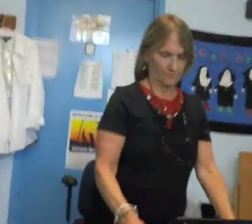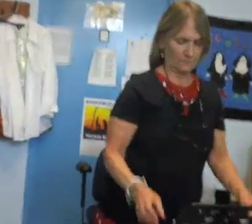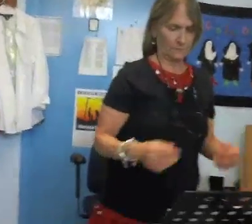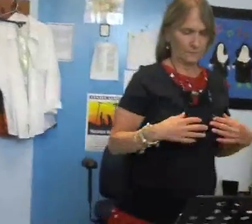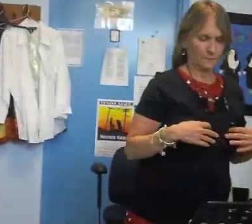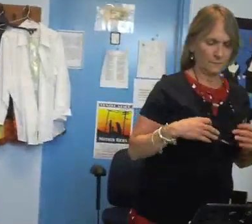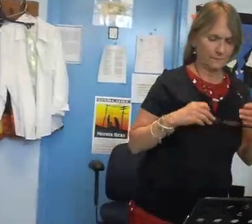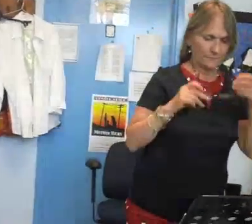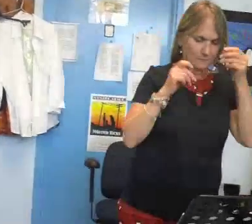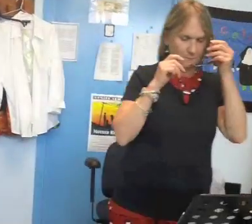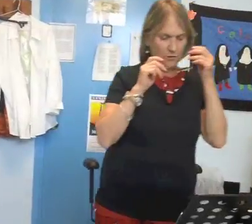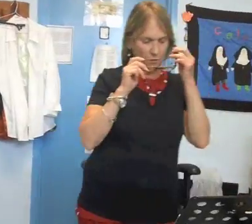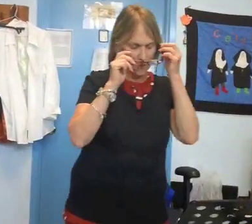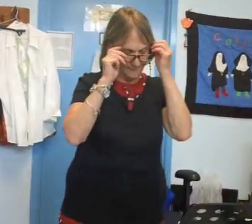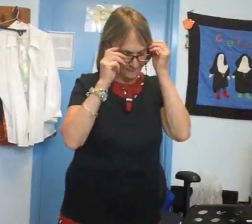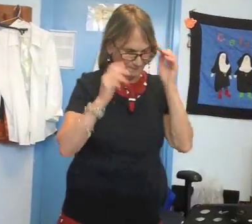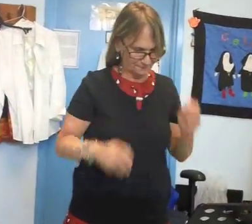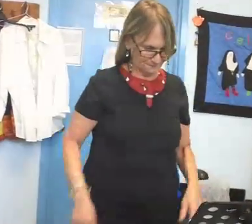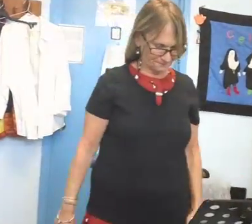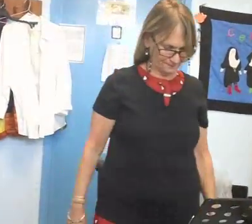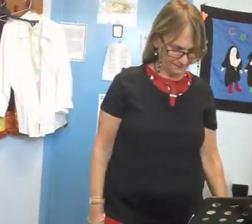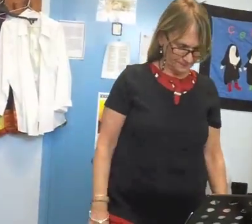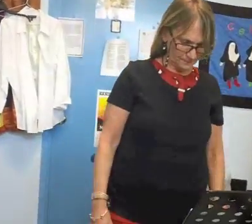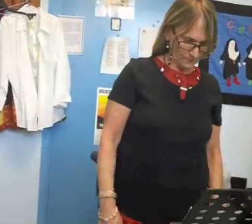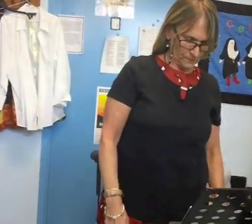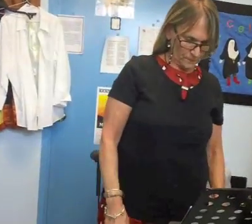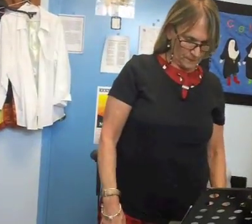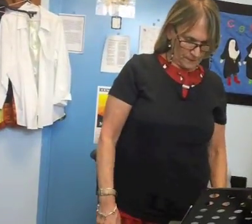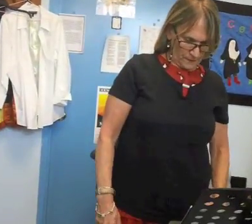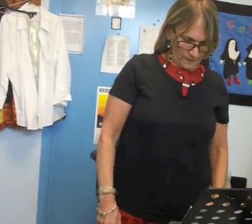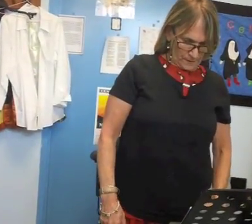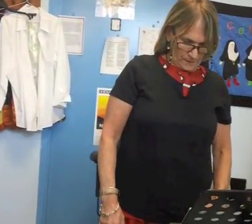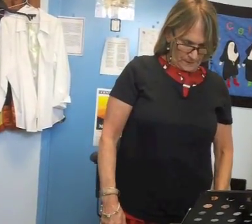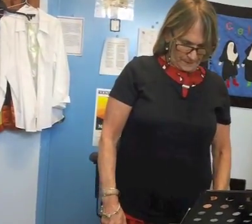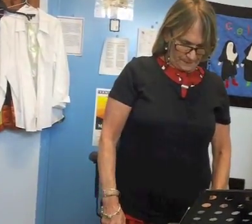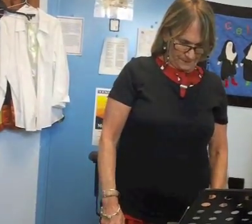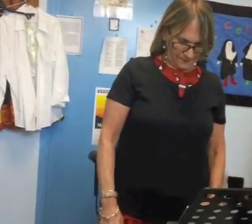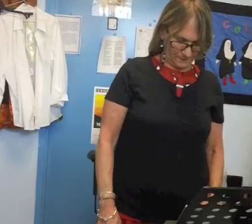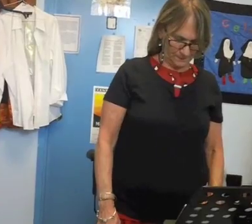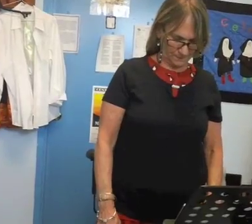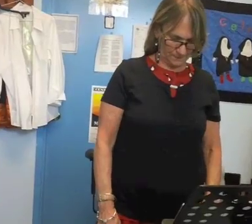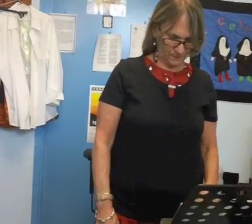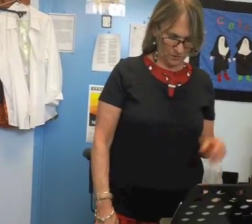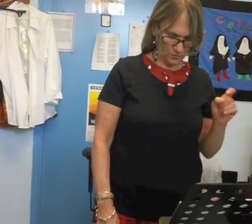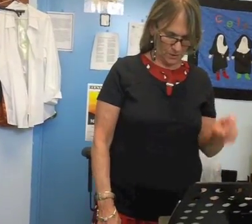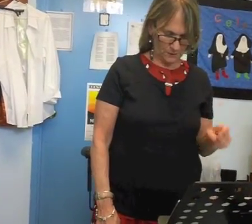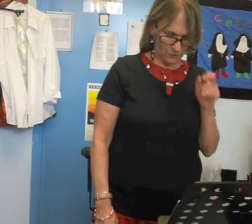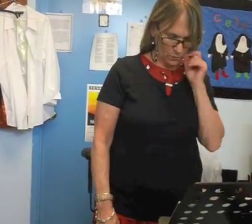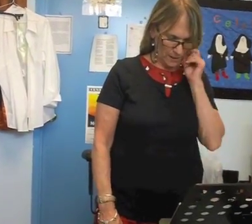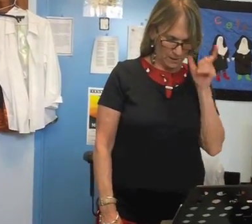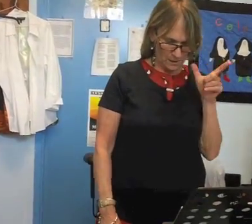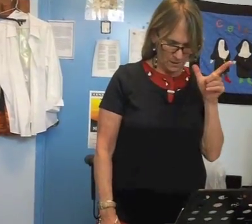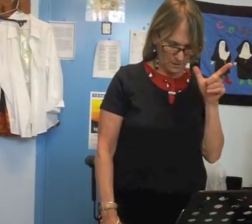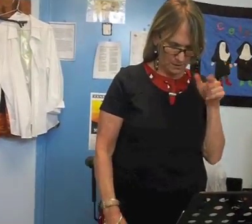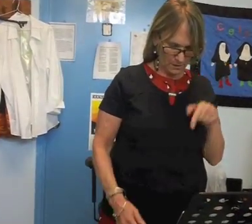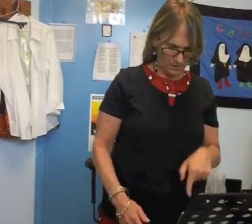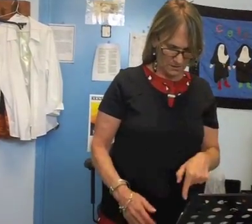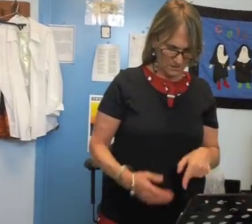okay we're gonna redo page 65 through 69